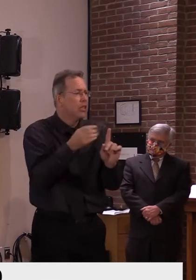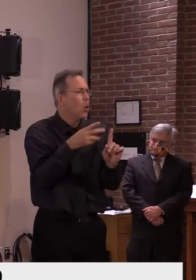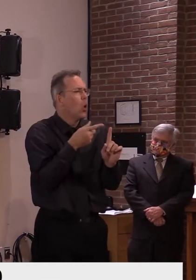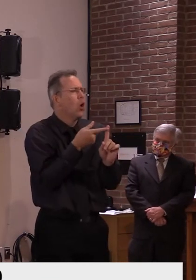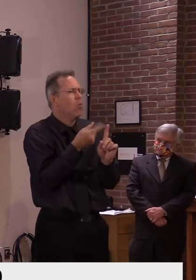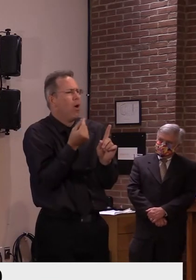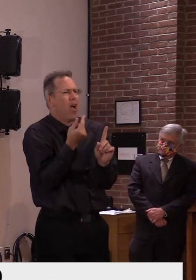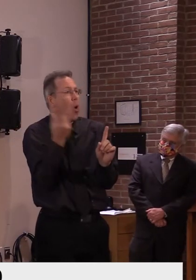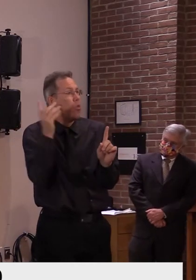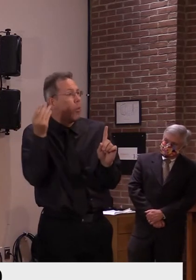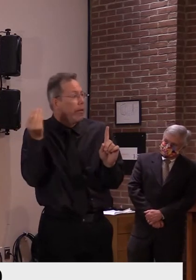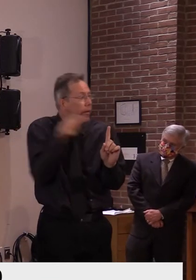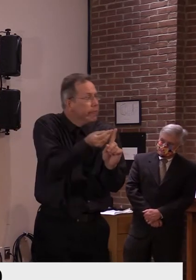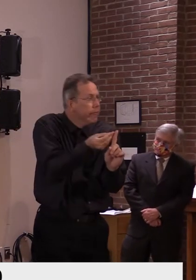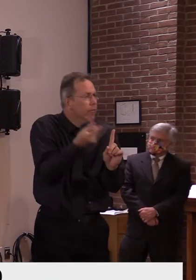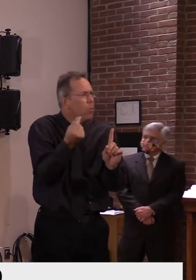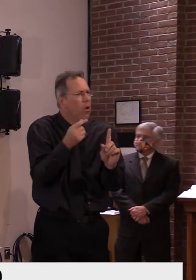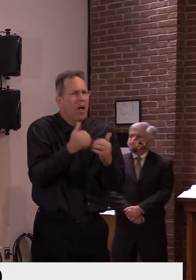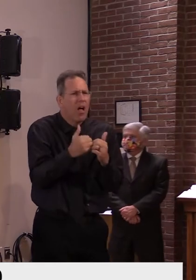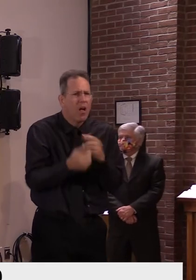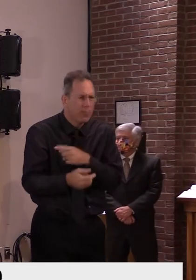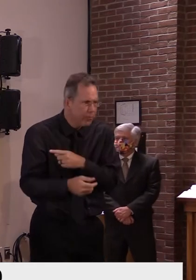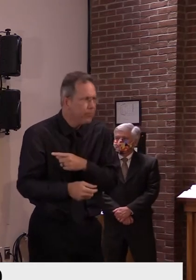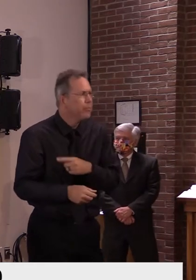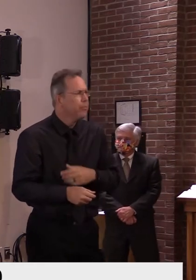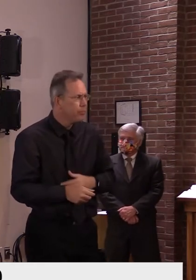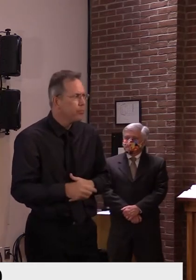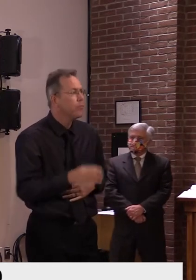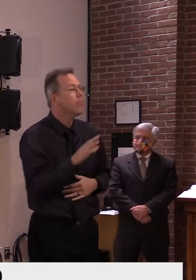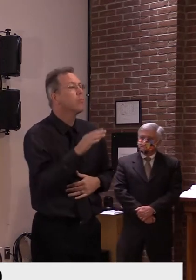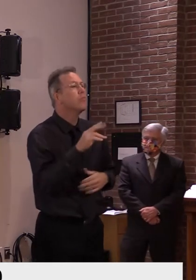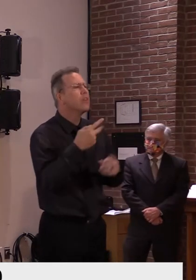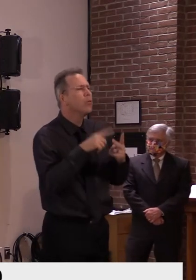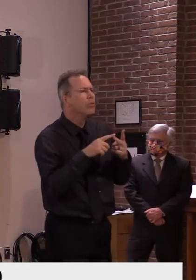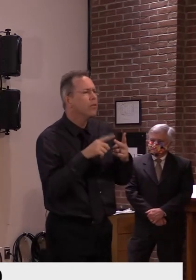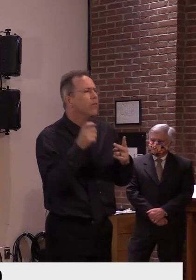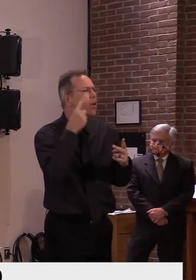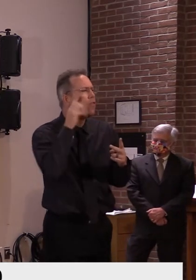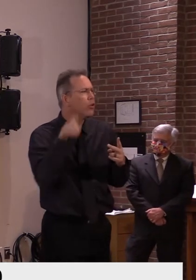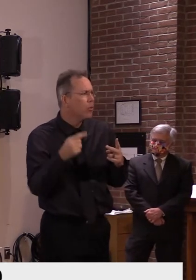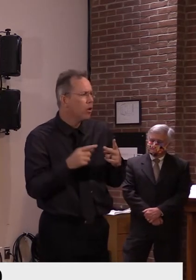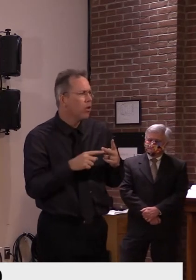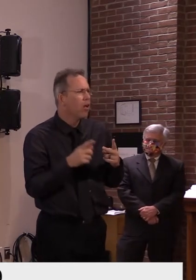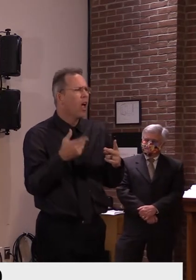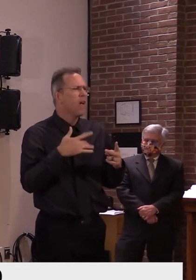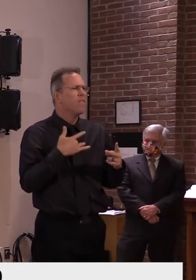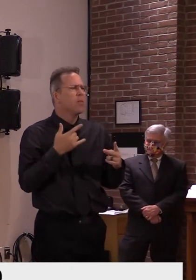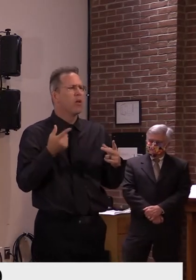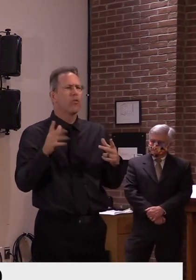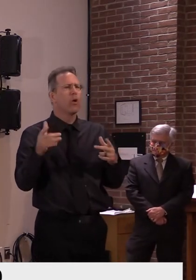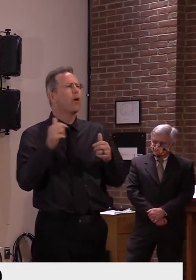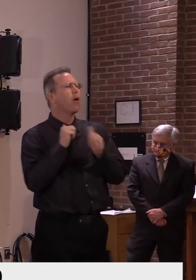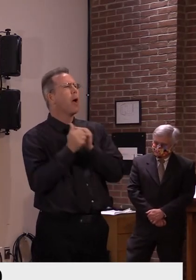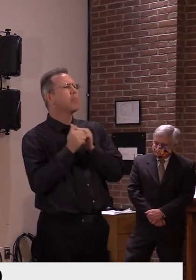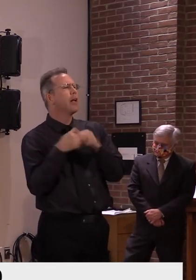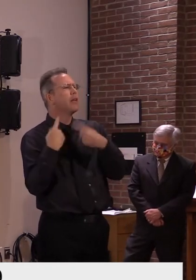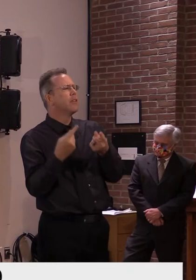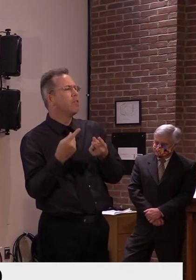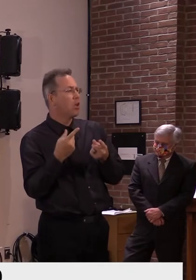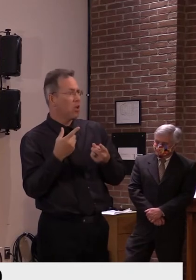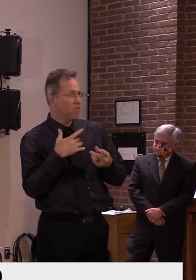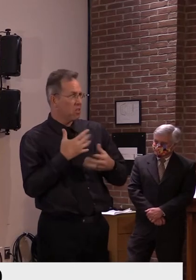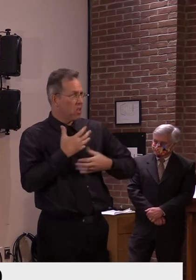How do think your campaign is going? And, uh, you know, are you confident or how confident are you that you'll be back there in, uh,